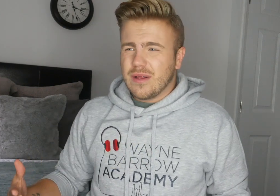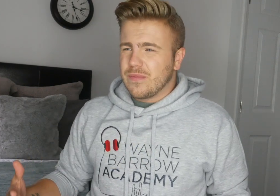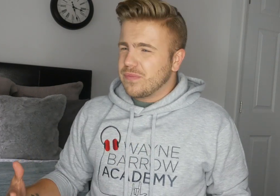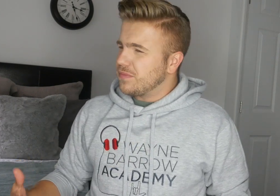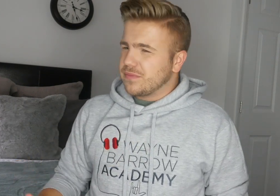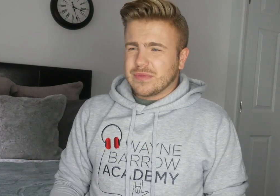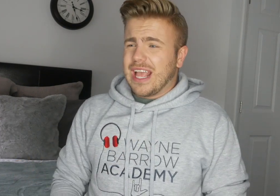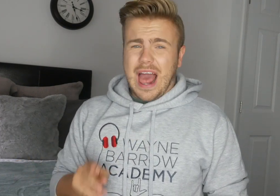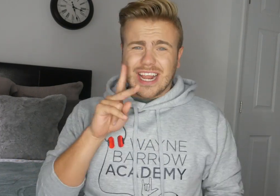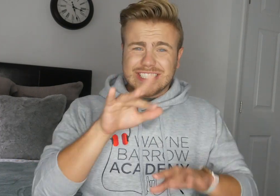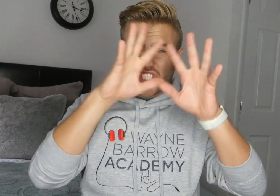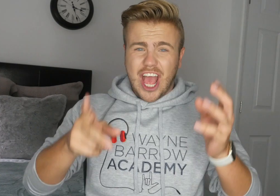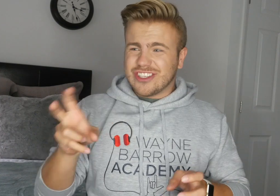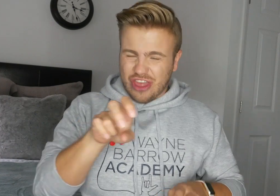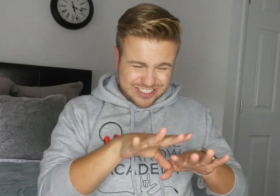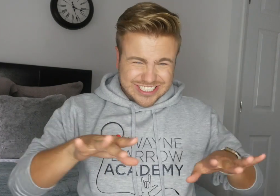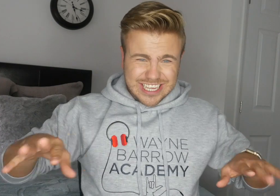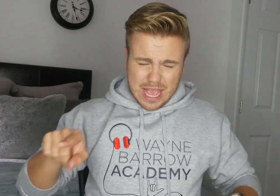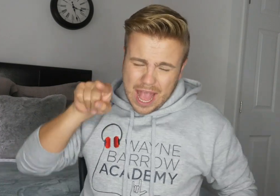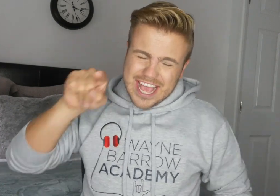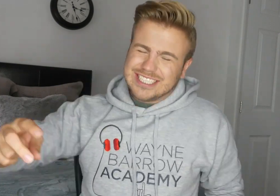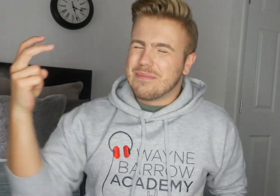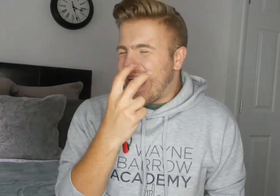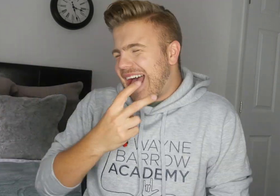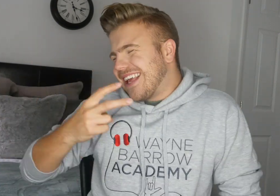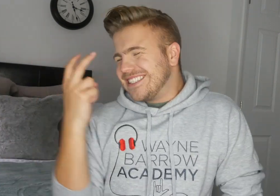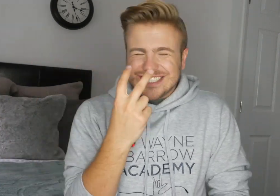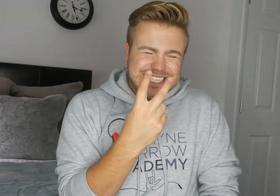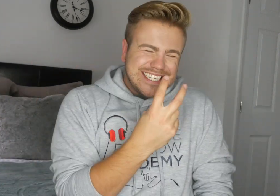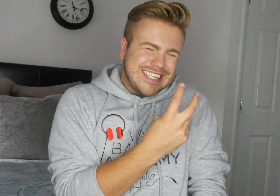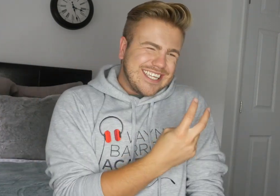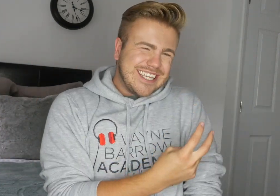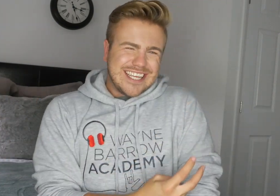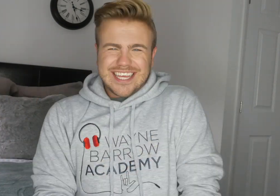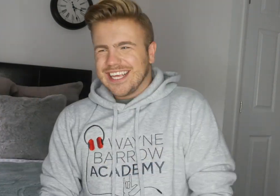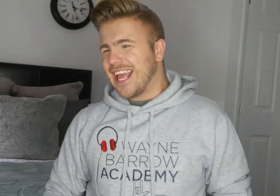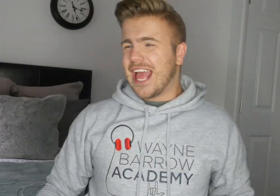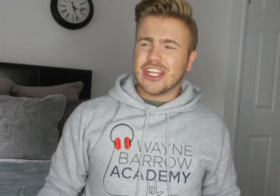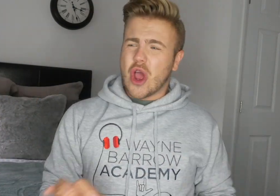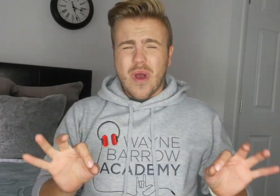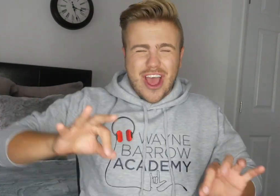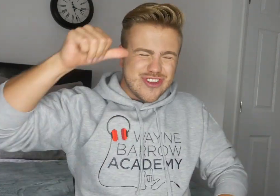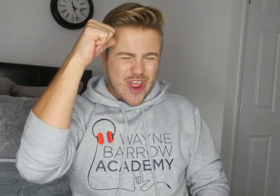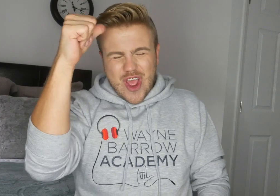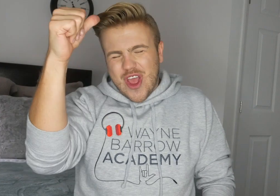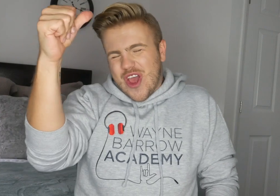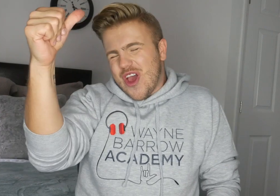See the light as it shines in the sea It's flying deep But no one knows